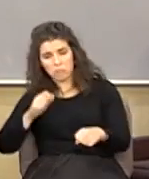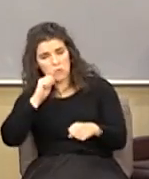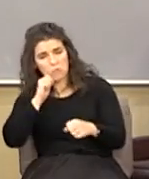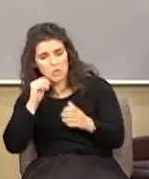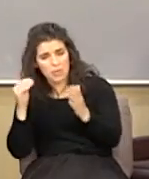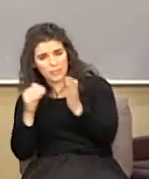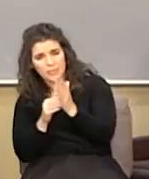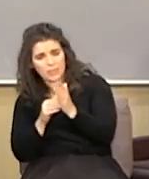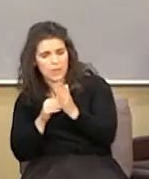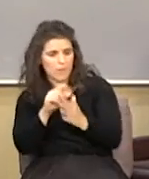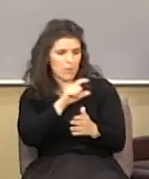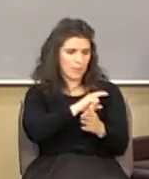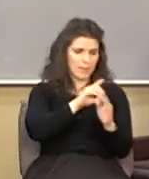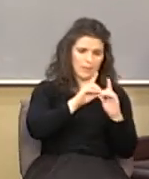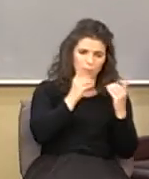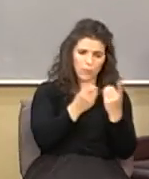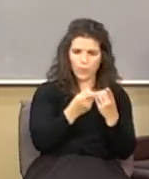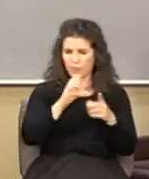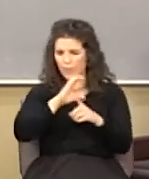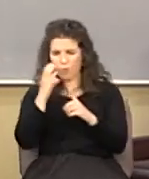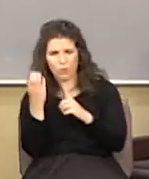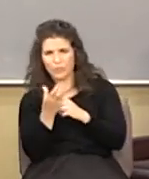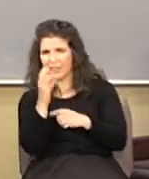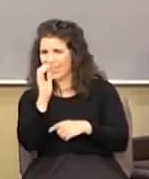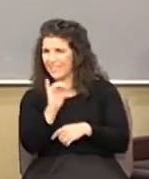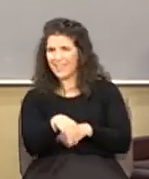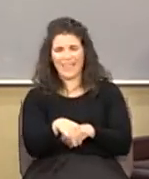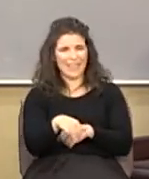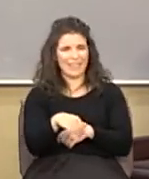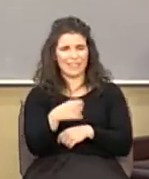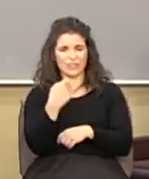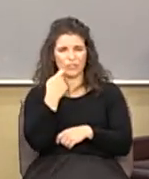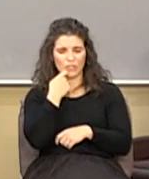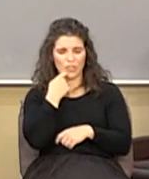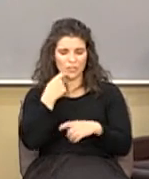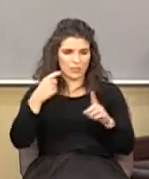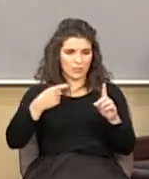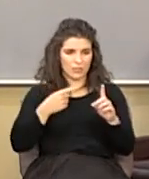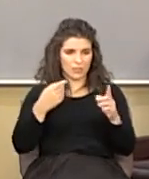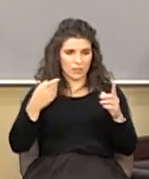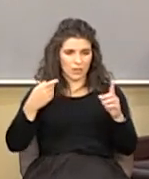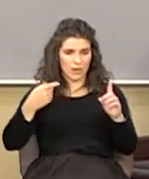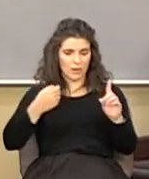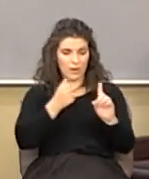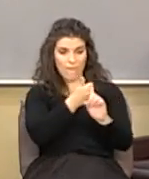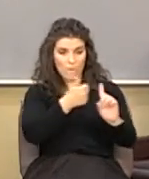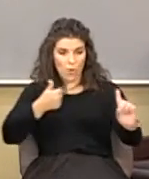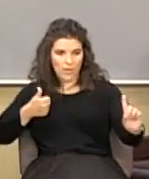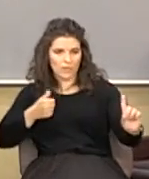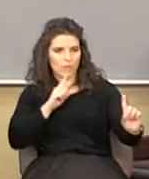police department and the cultures that's just a dodge of the real problem